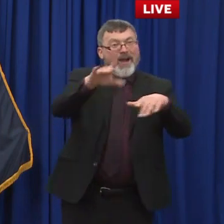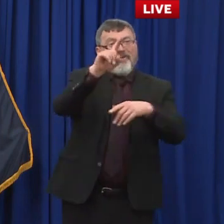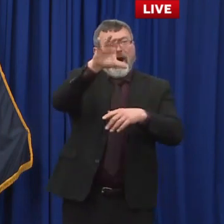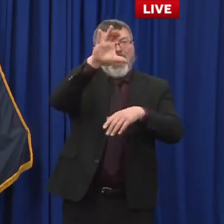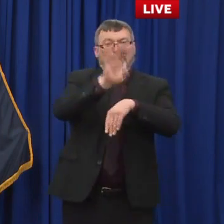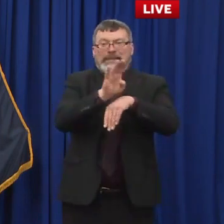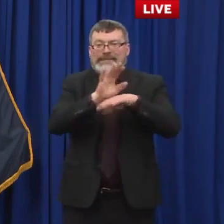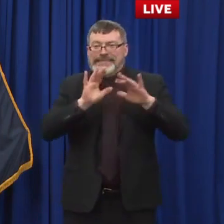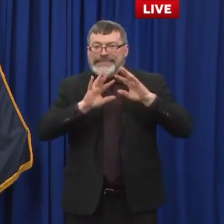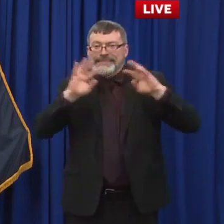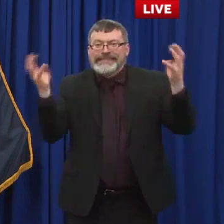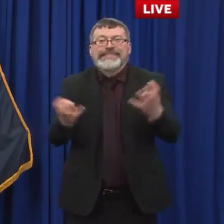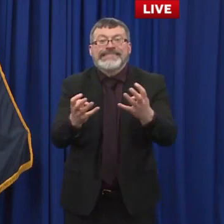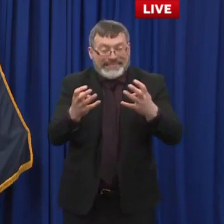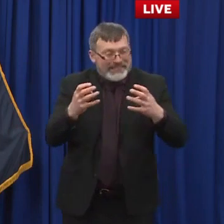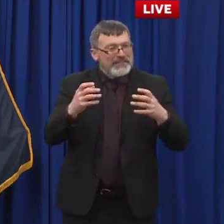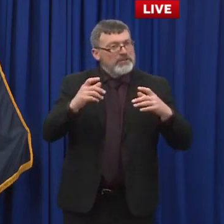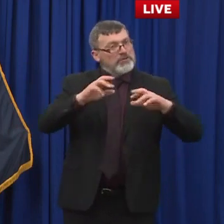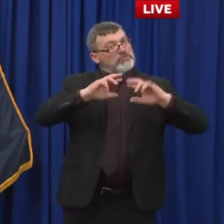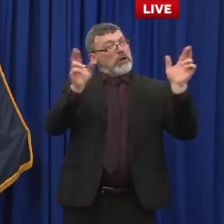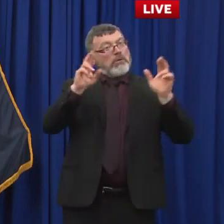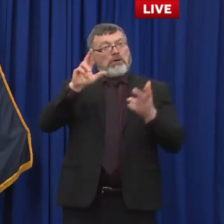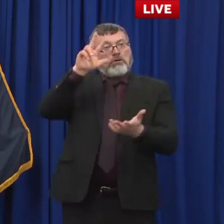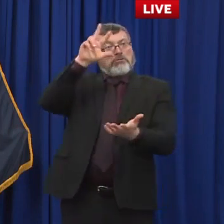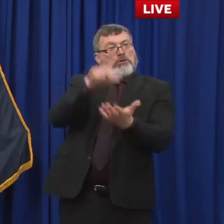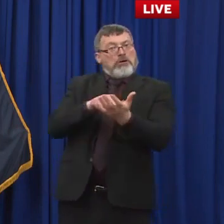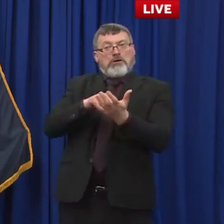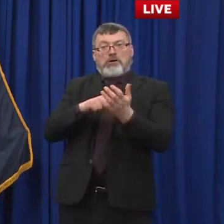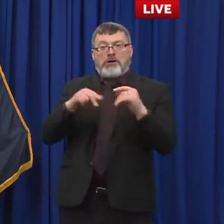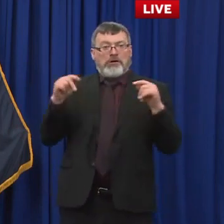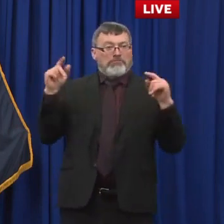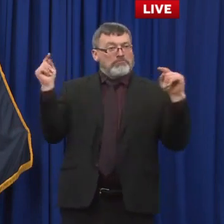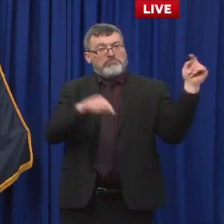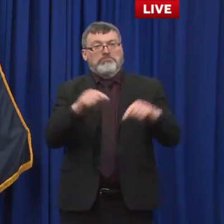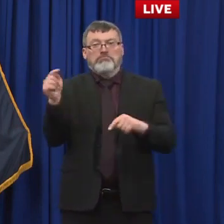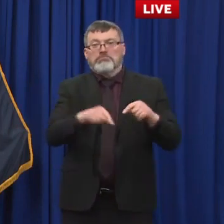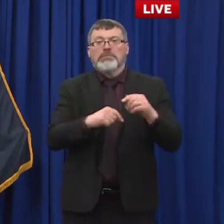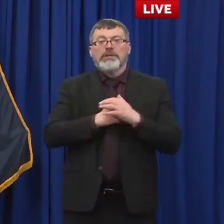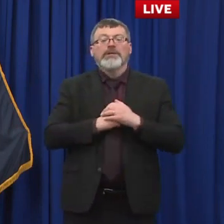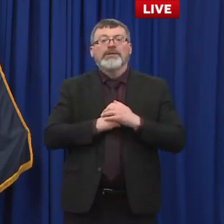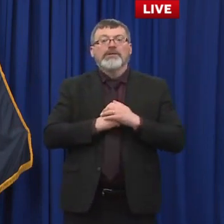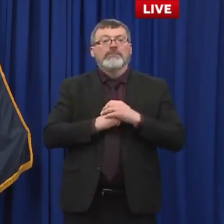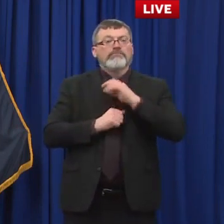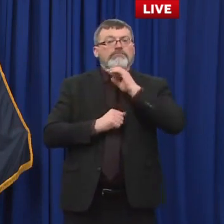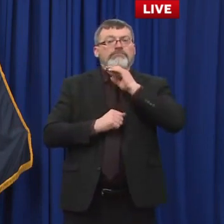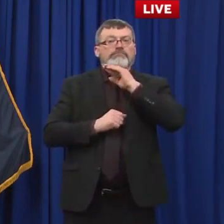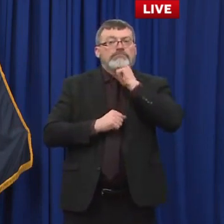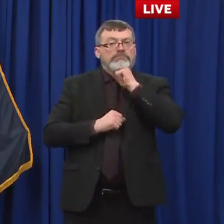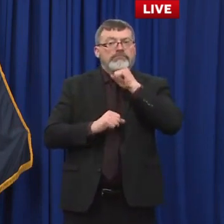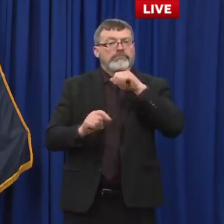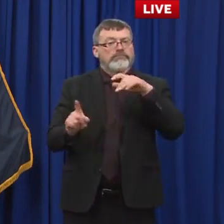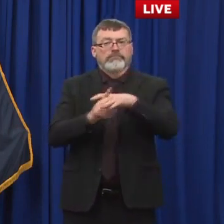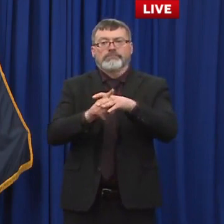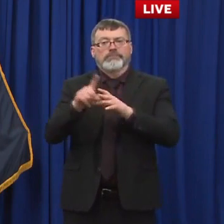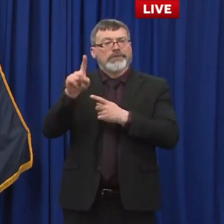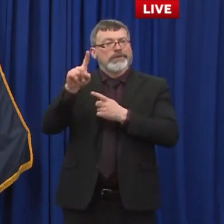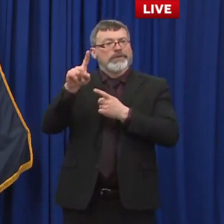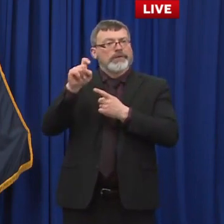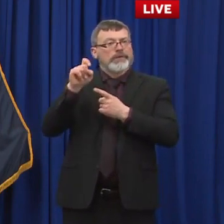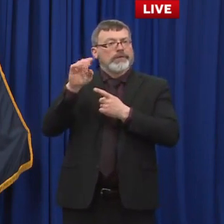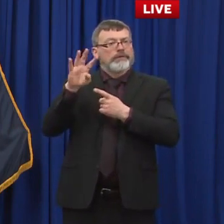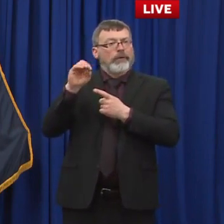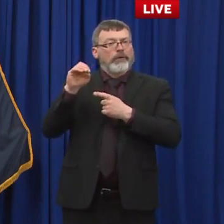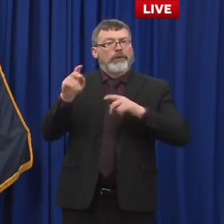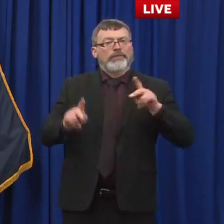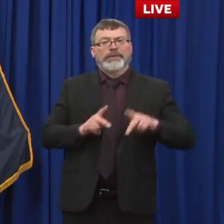had about 140 people, actual job seekers show up. So that's just one anecdote to show the very high demand for workforce right